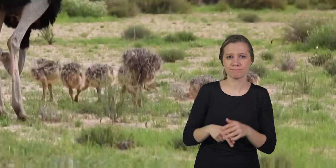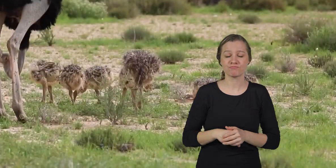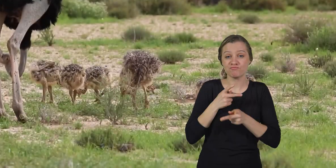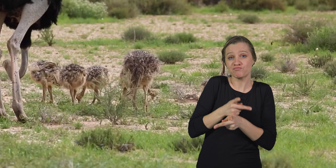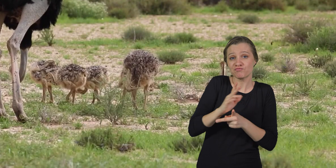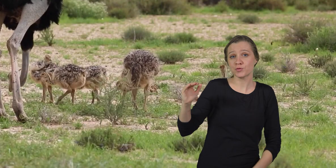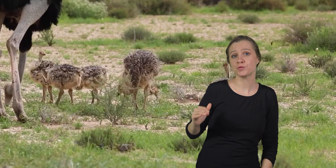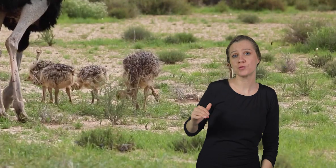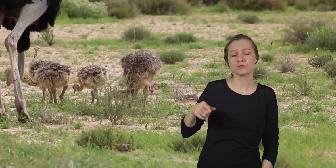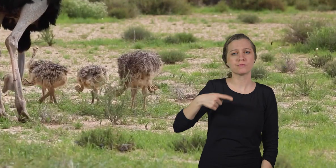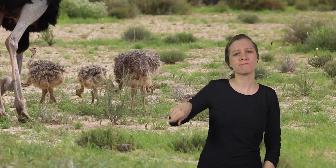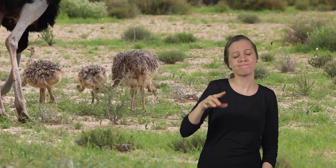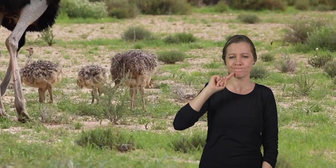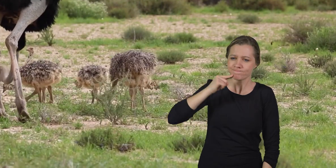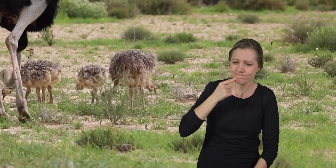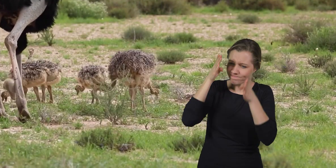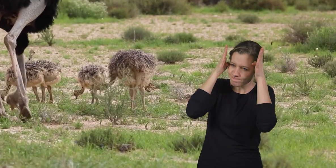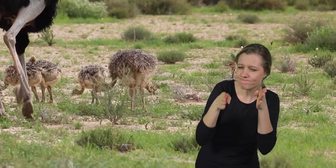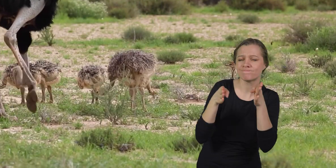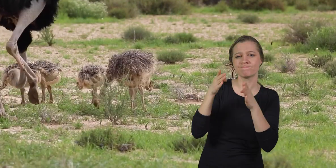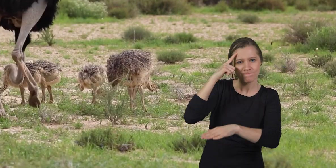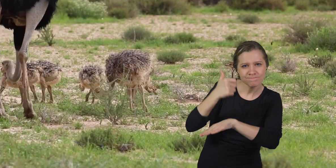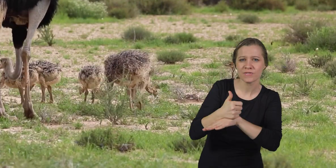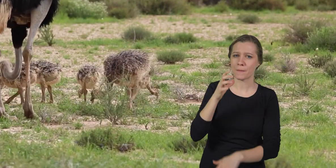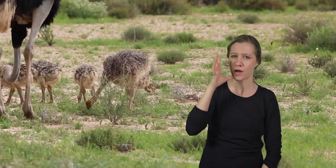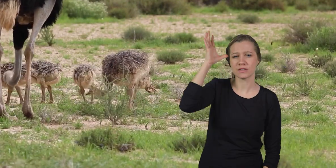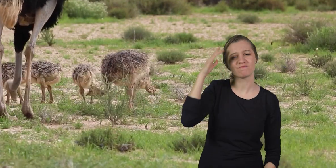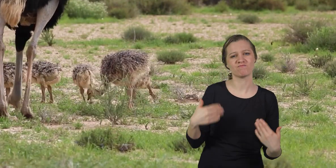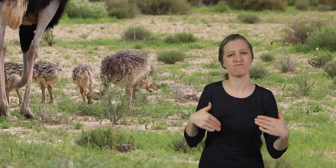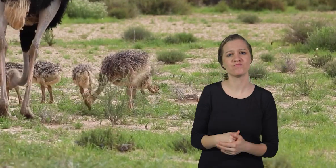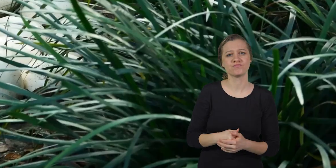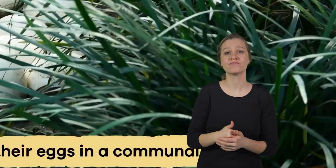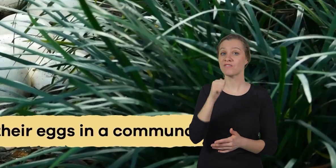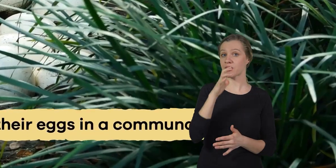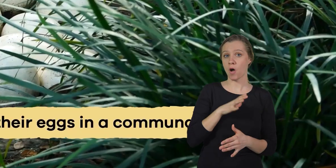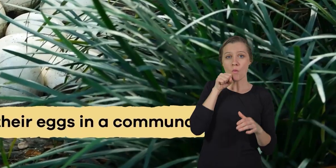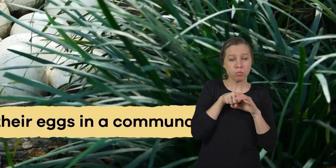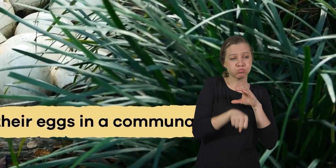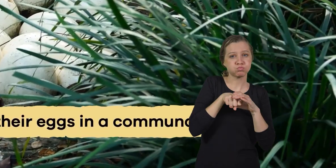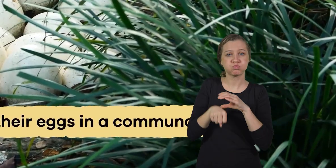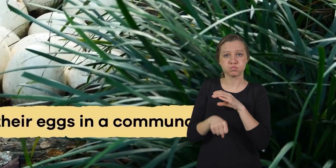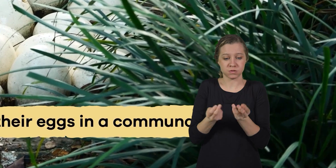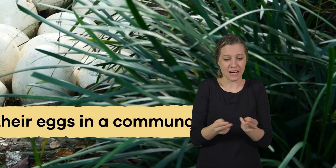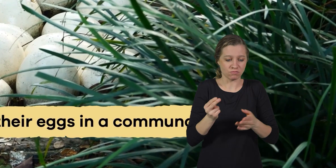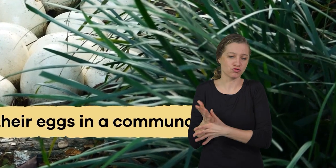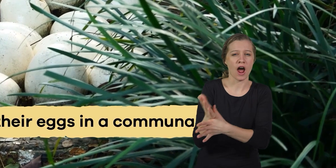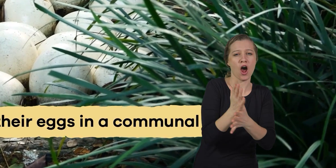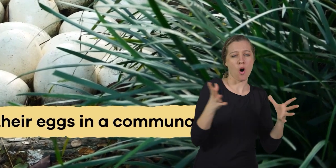When caring for their young, ostriches are very focused parents. Females lay their eggs in a communal nest, a